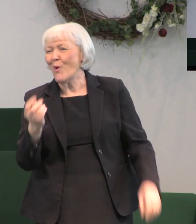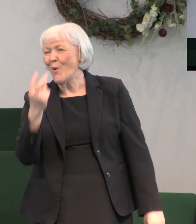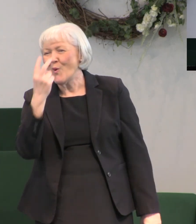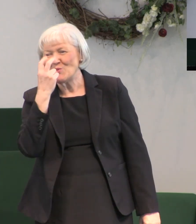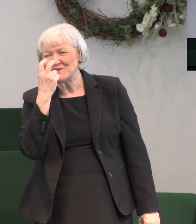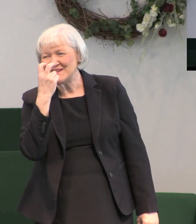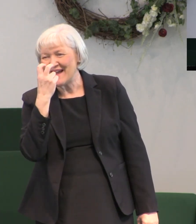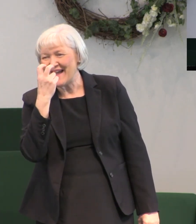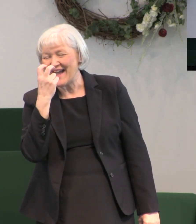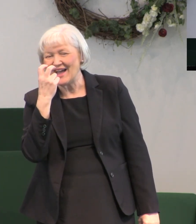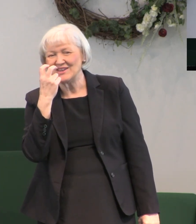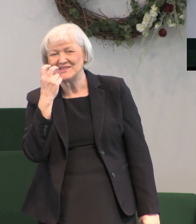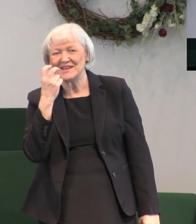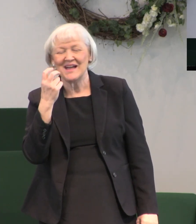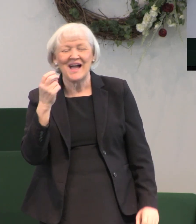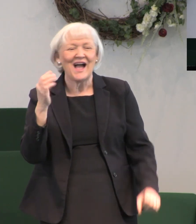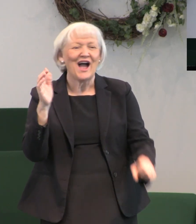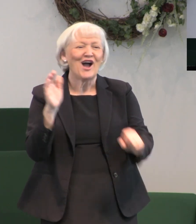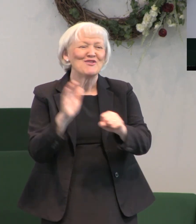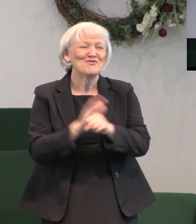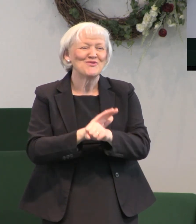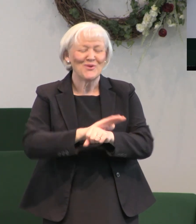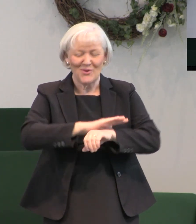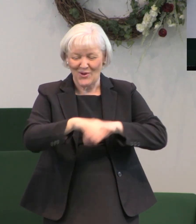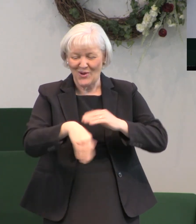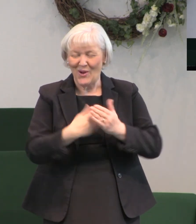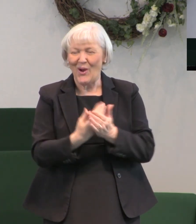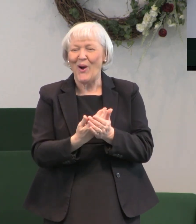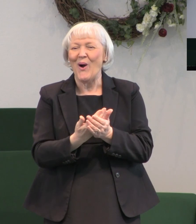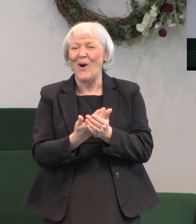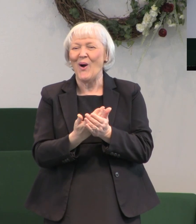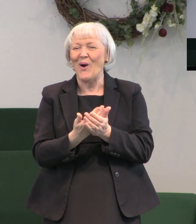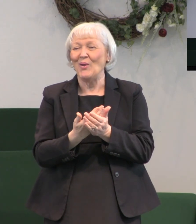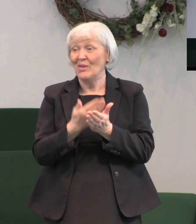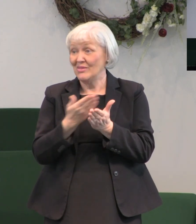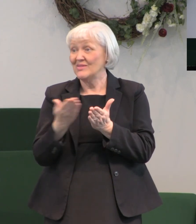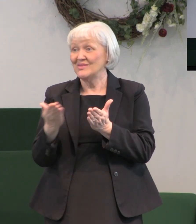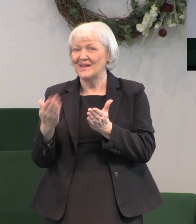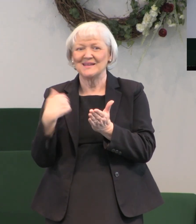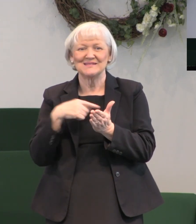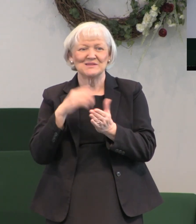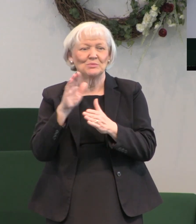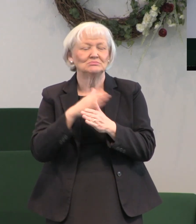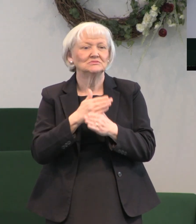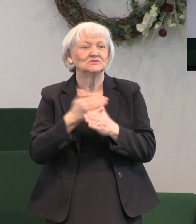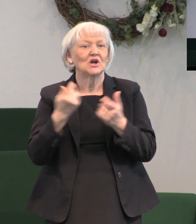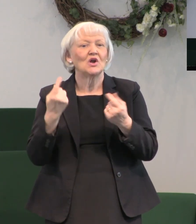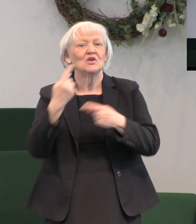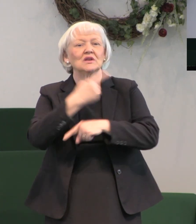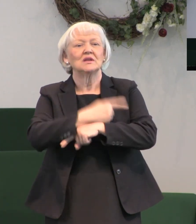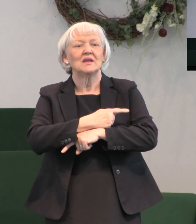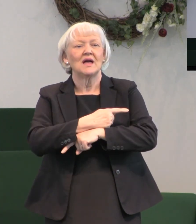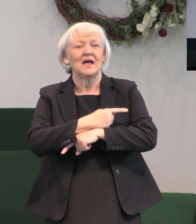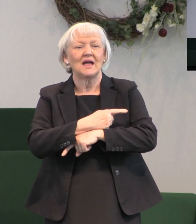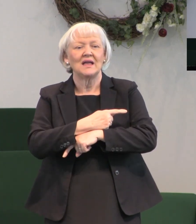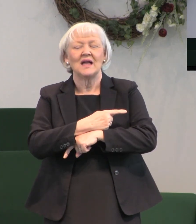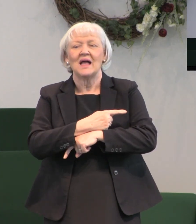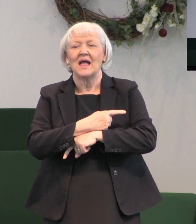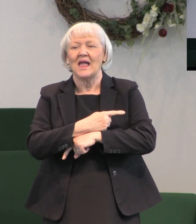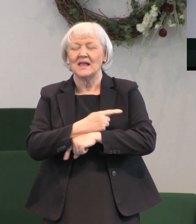this is a unanimous these things we have shared today this is the unanimous belief